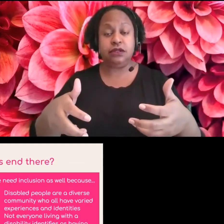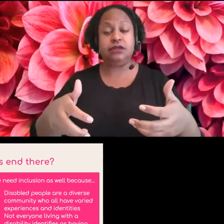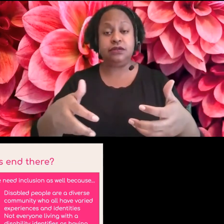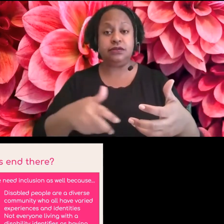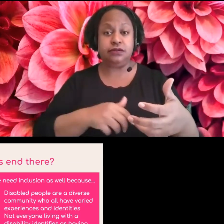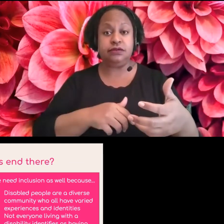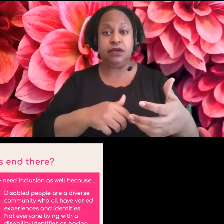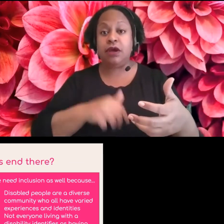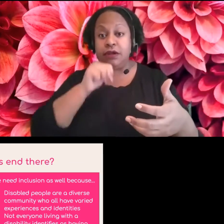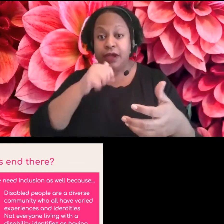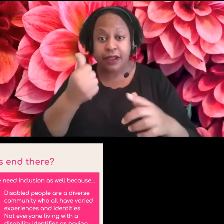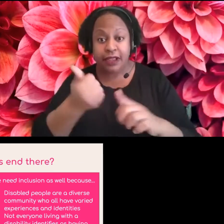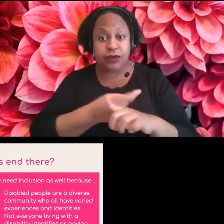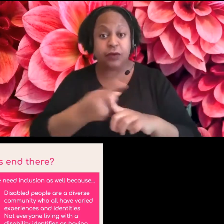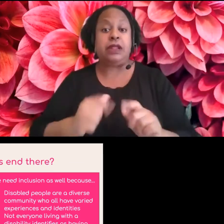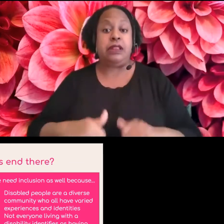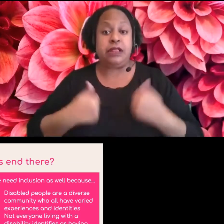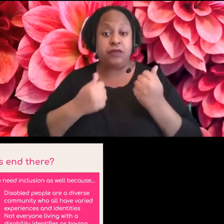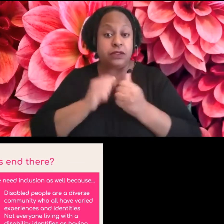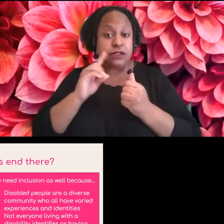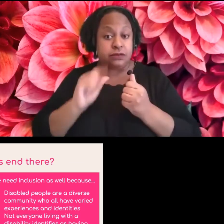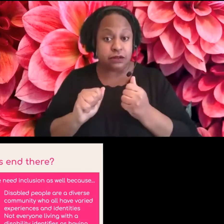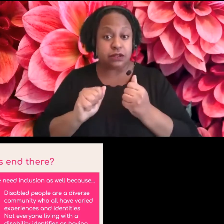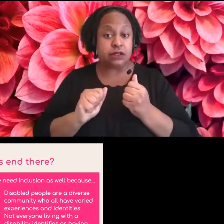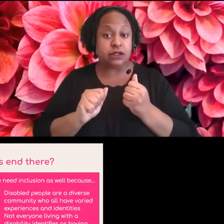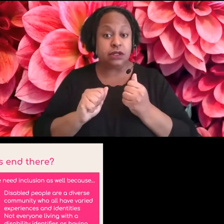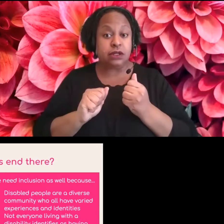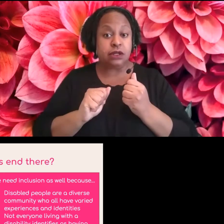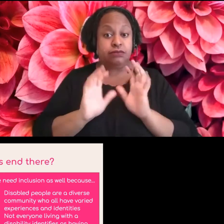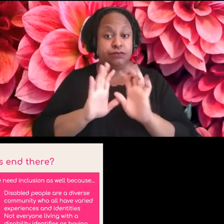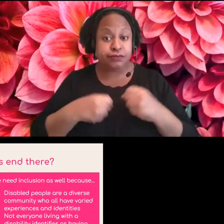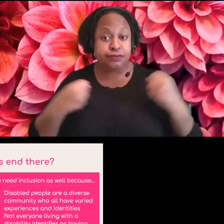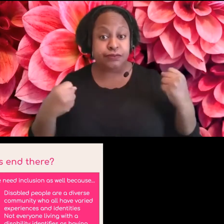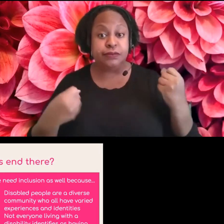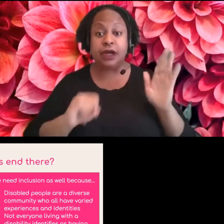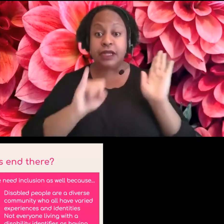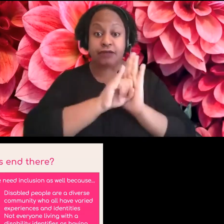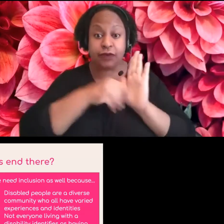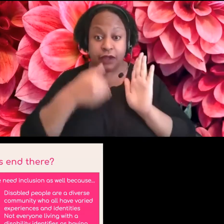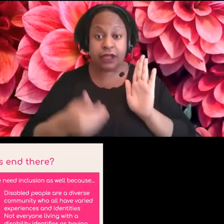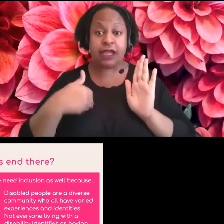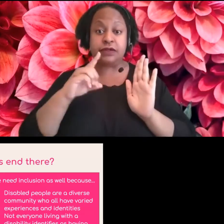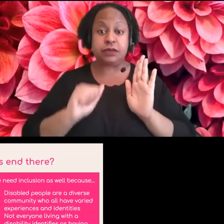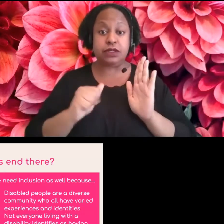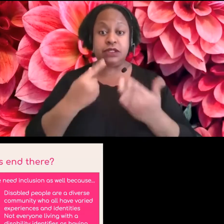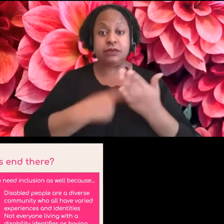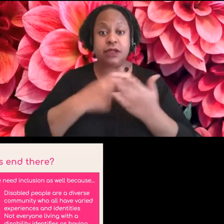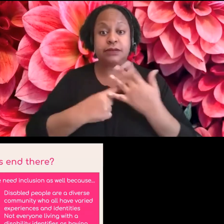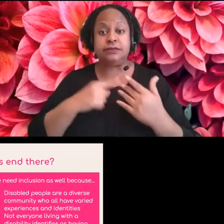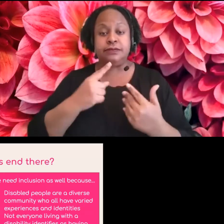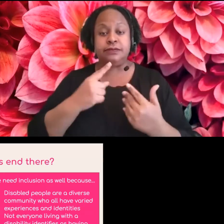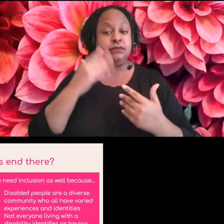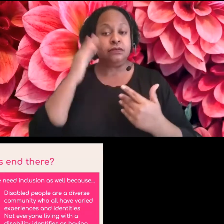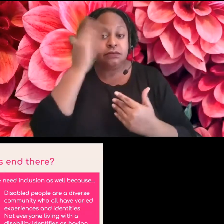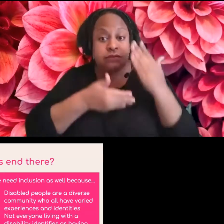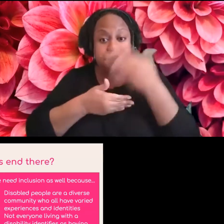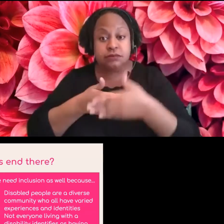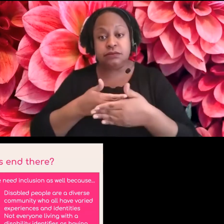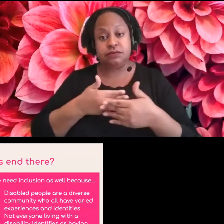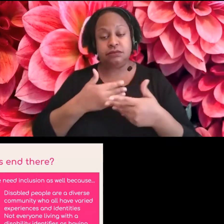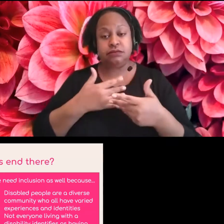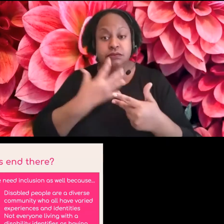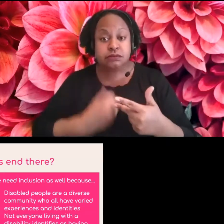disability identifies as having one or presents it visibly. Um, you know, I can speak from my experience as a trans